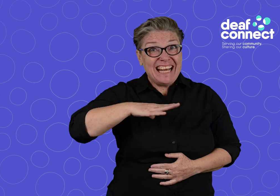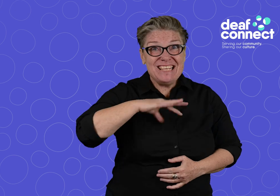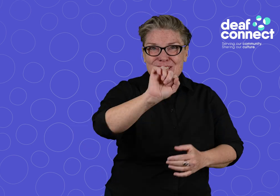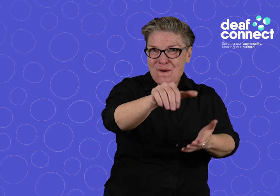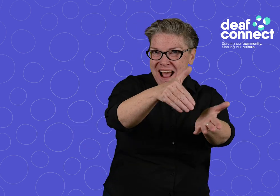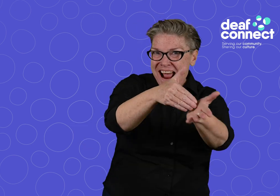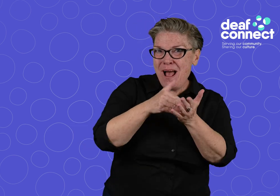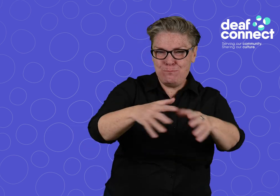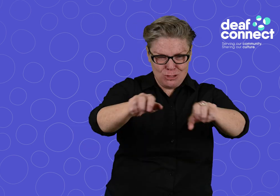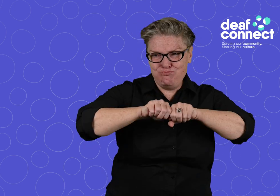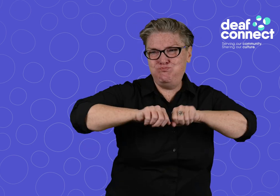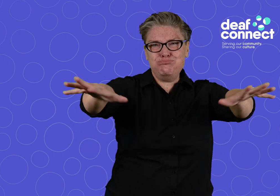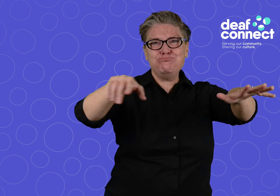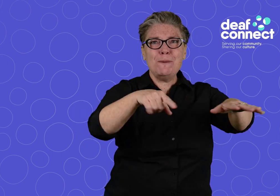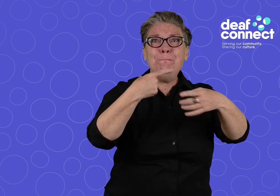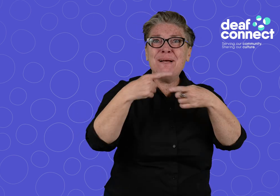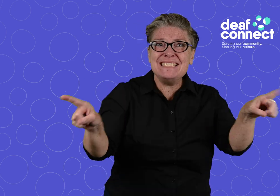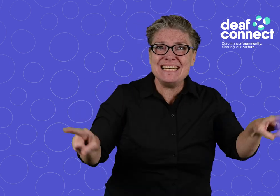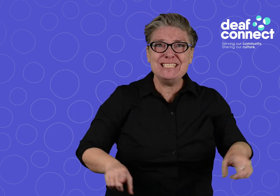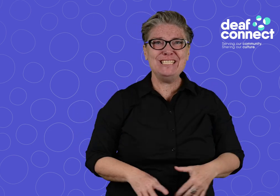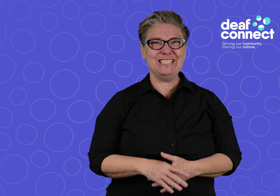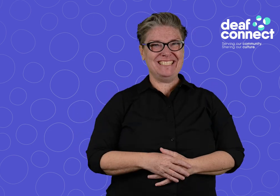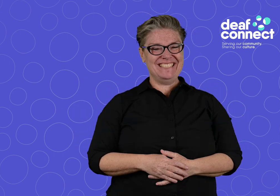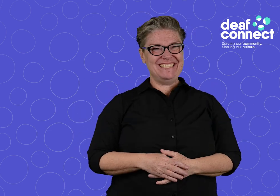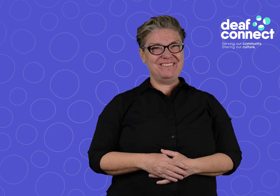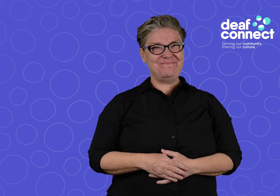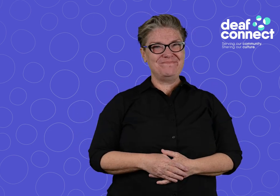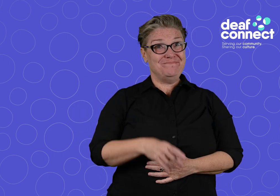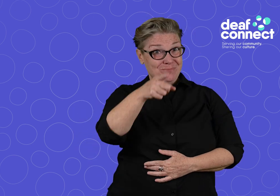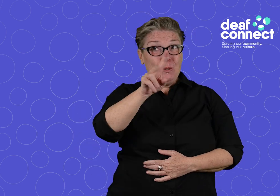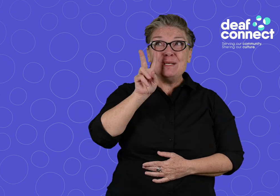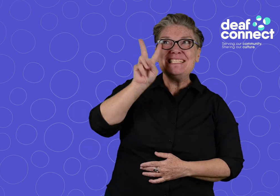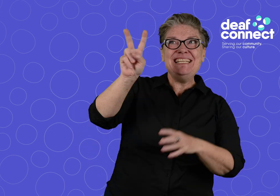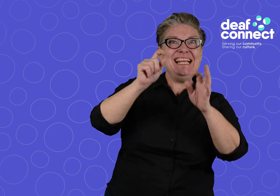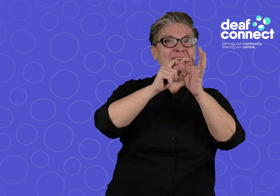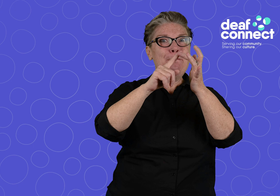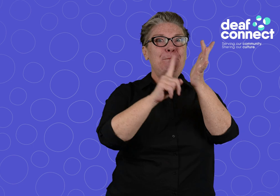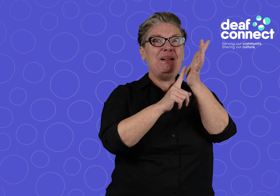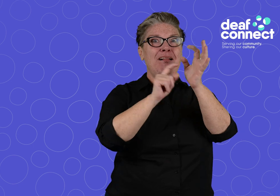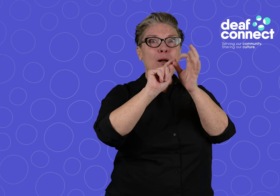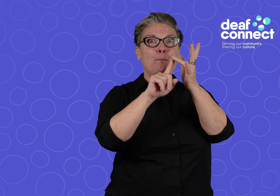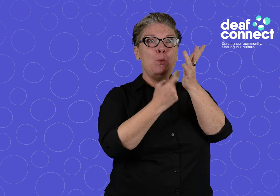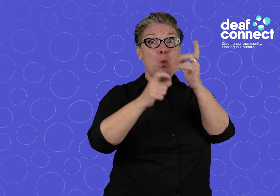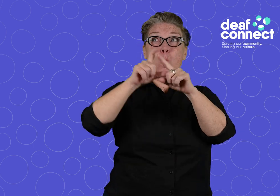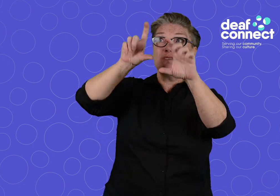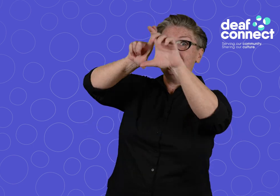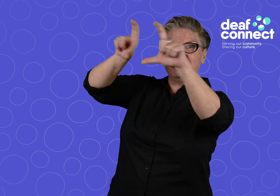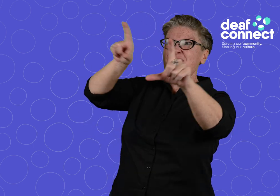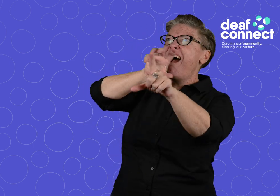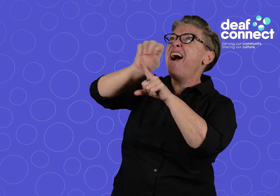need your help to amplify this message. If you see our billboards around, please take